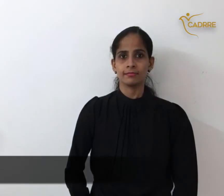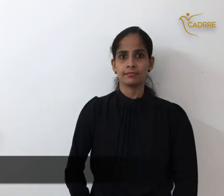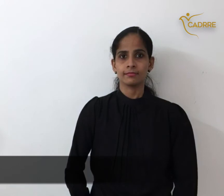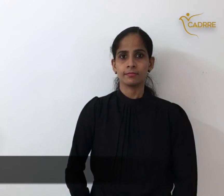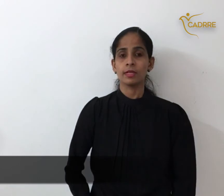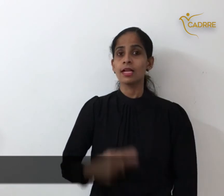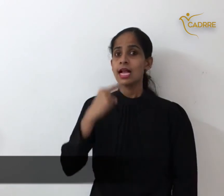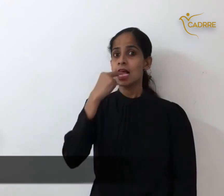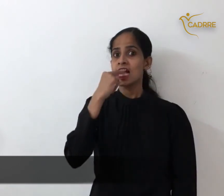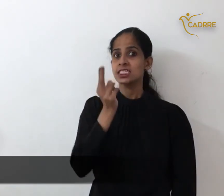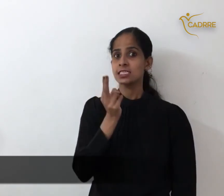chocolate chocolate